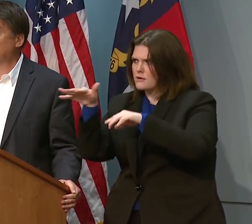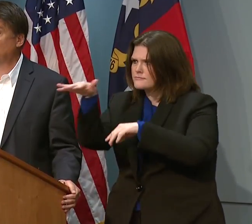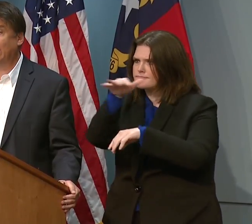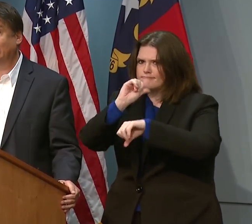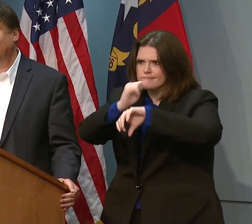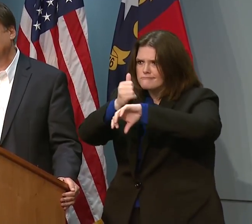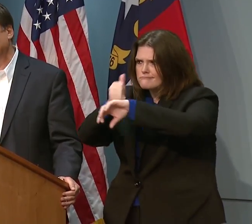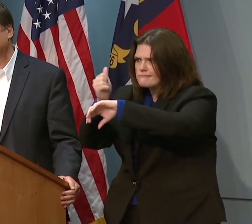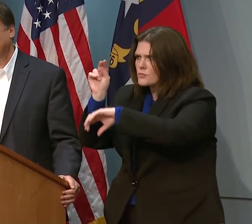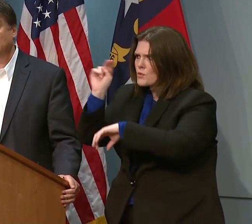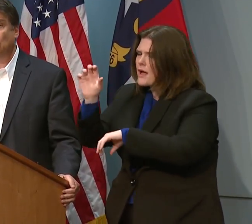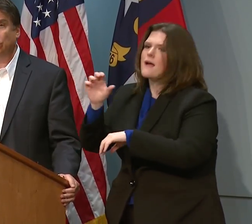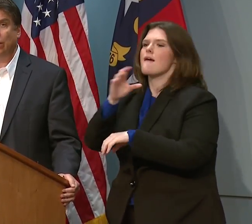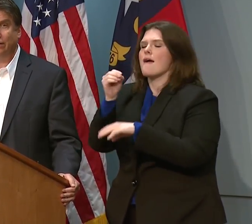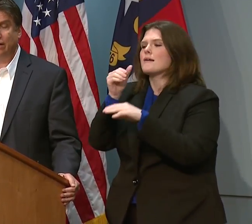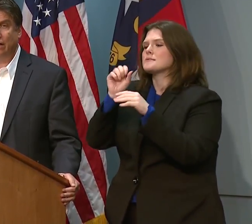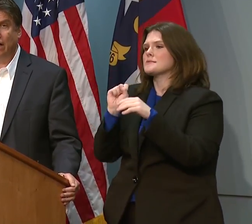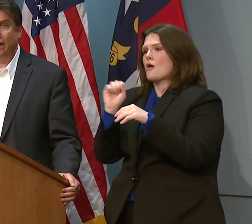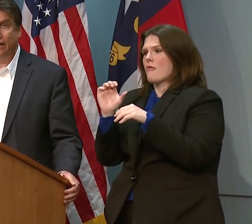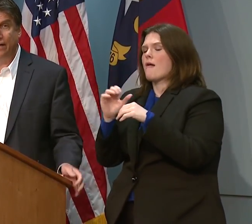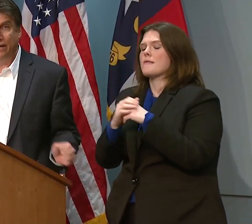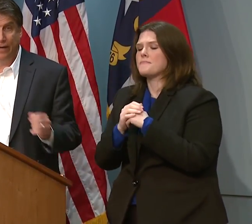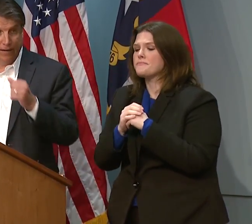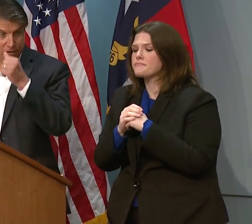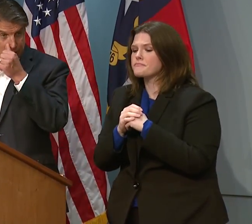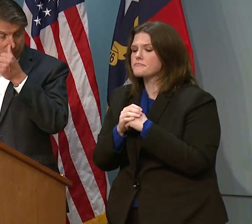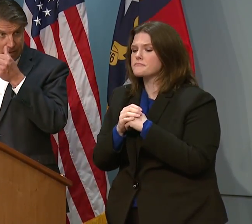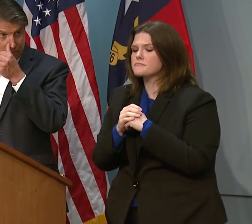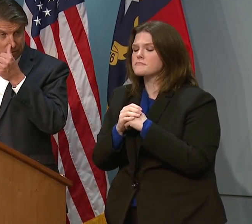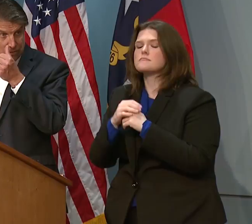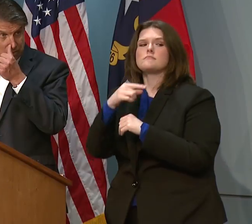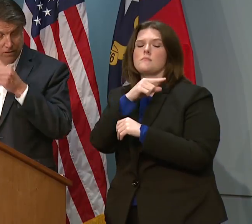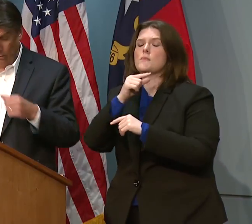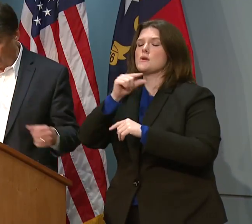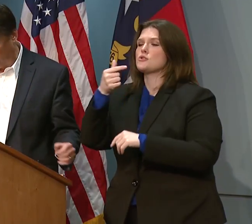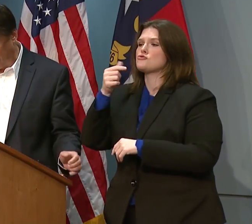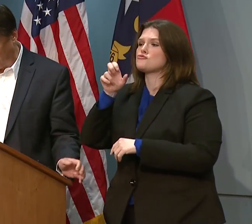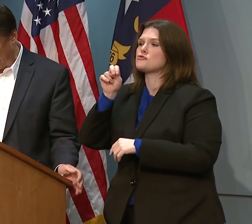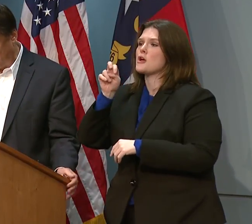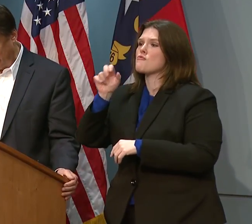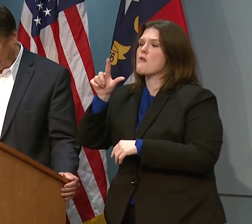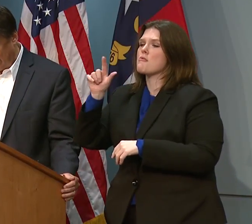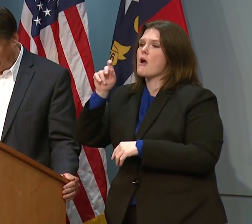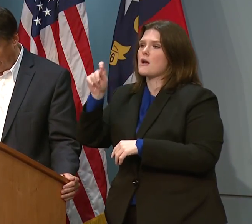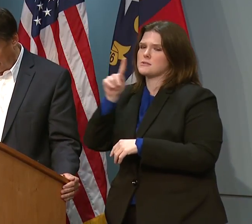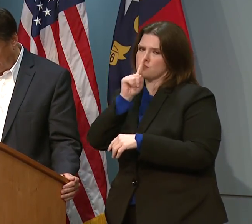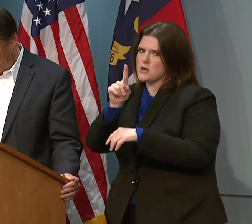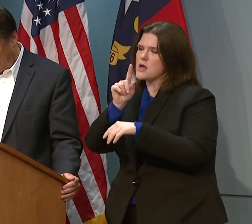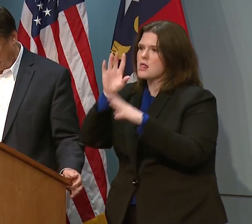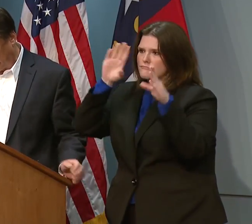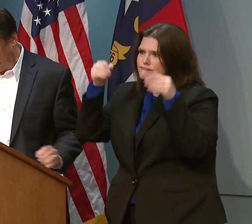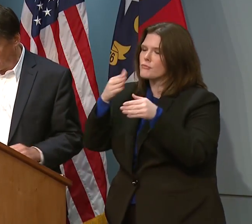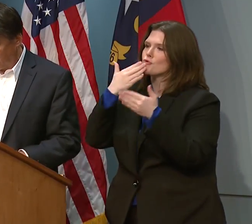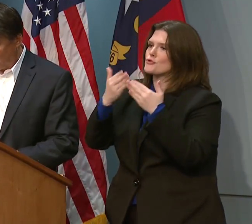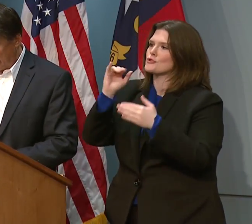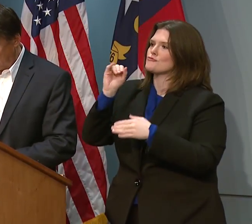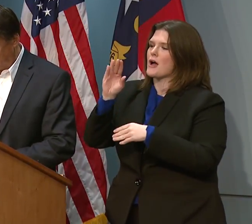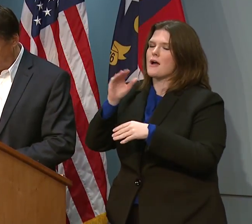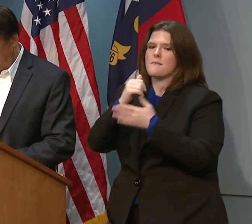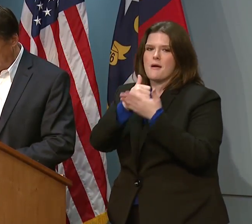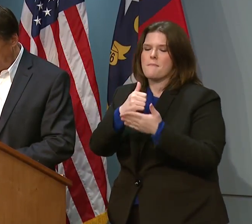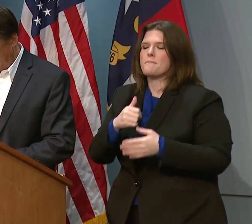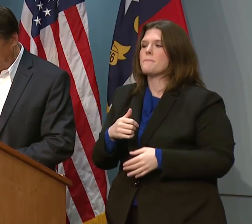throughout the state and even next door in South Carolina, and General Lusk is doing a great job in that area. The latest